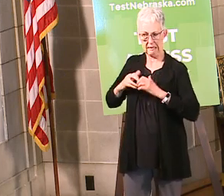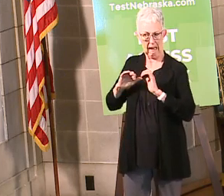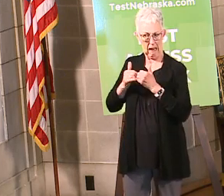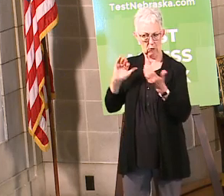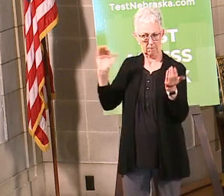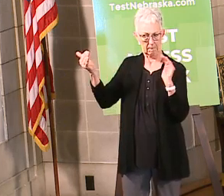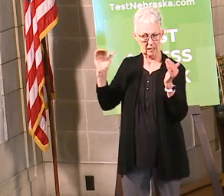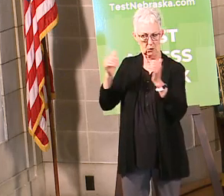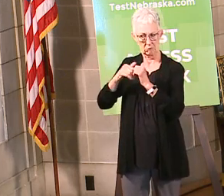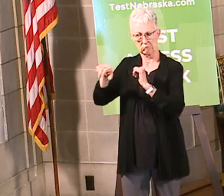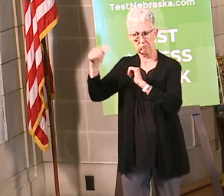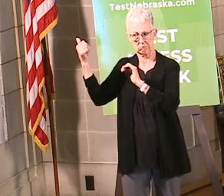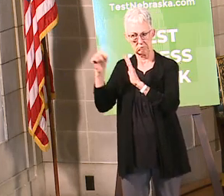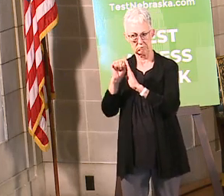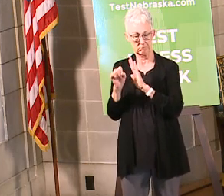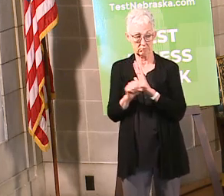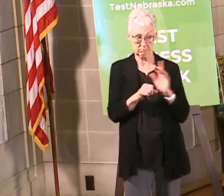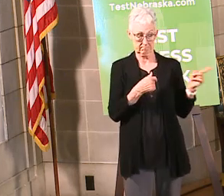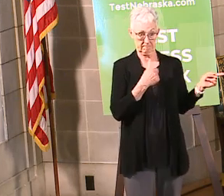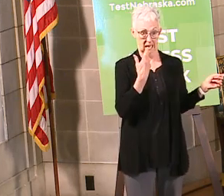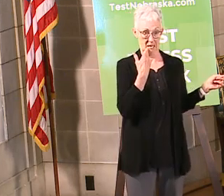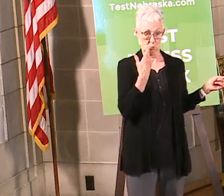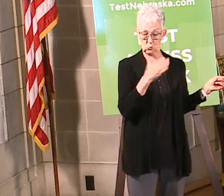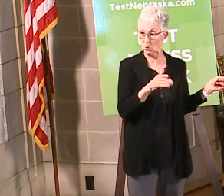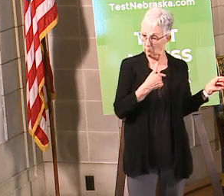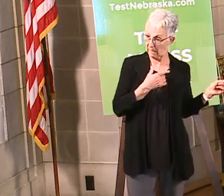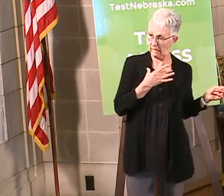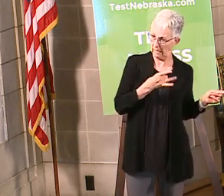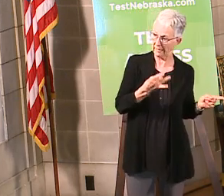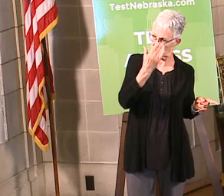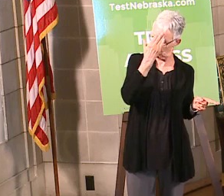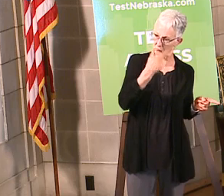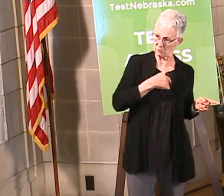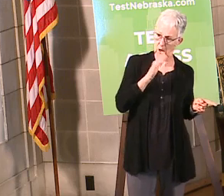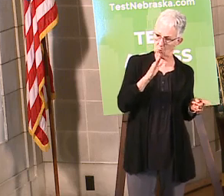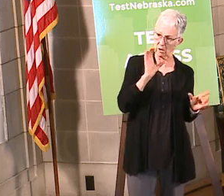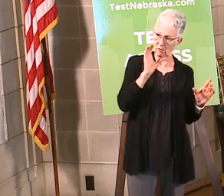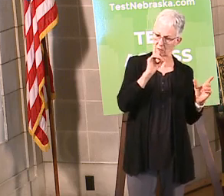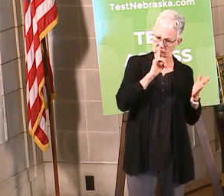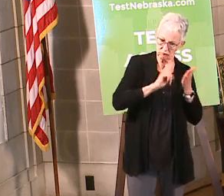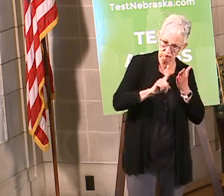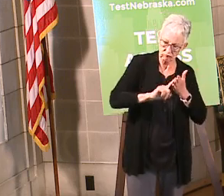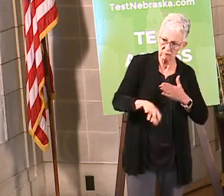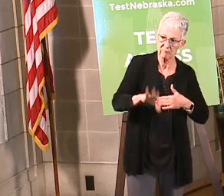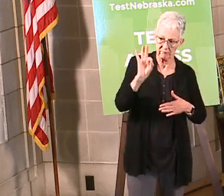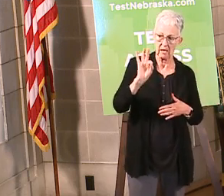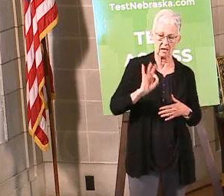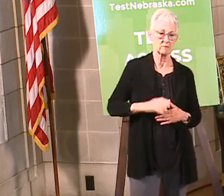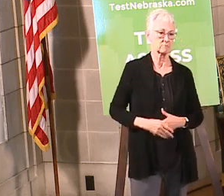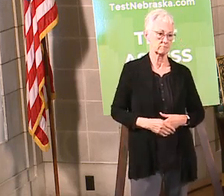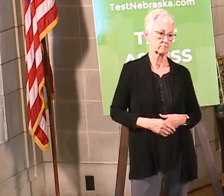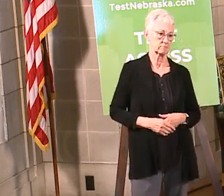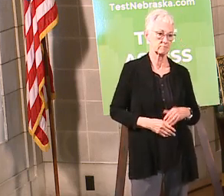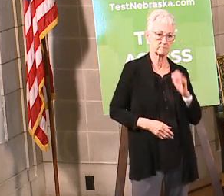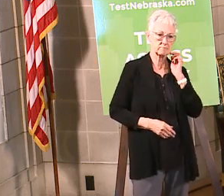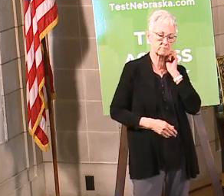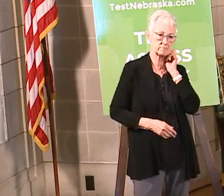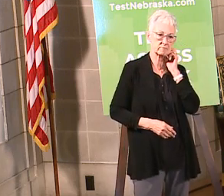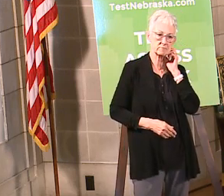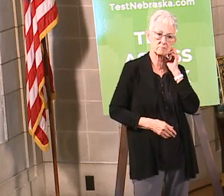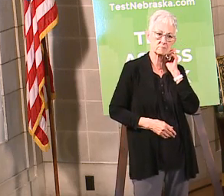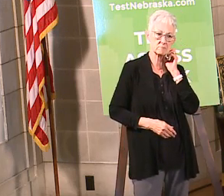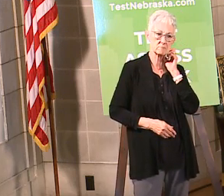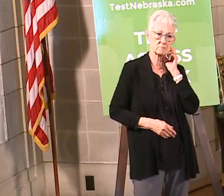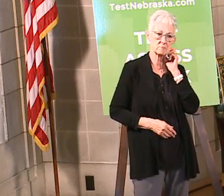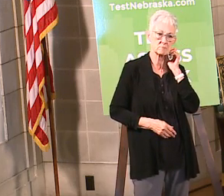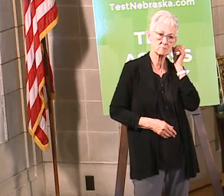that answer but i i'd like to know it myself so i'll find out for you yes martha well i have a